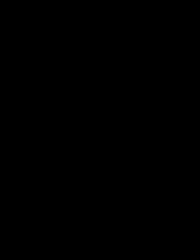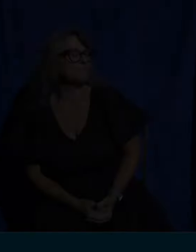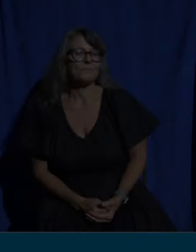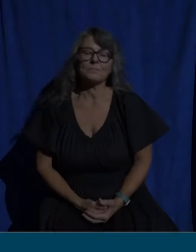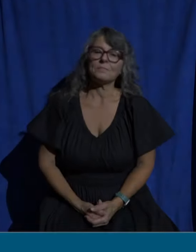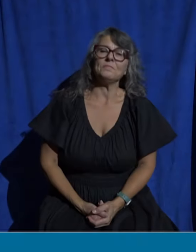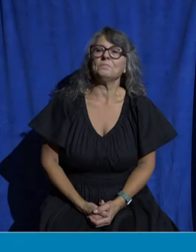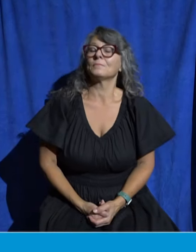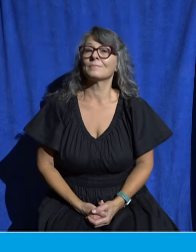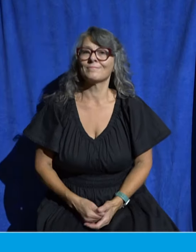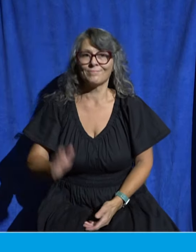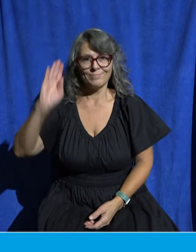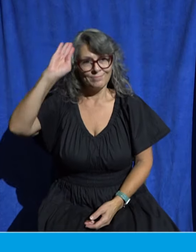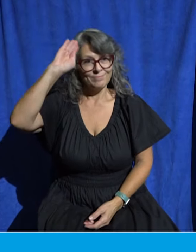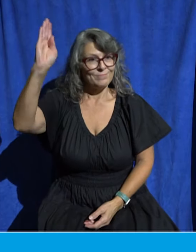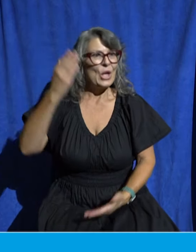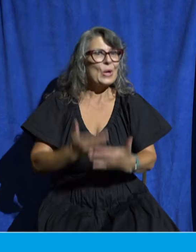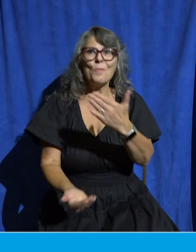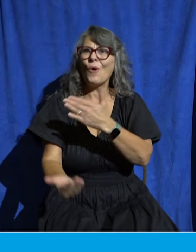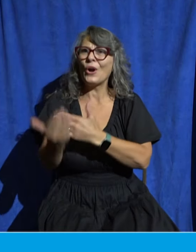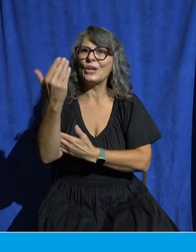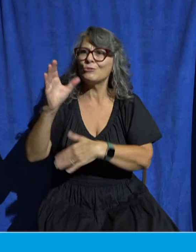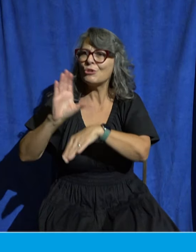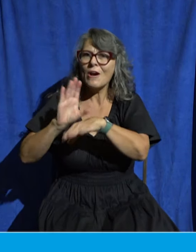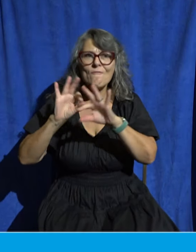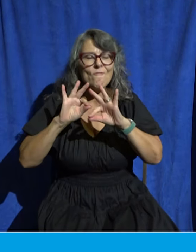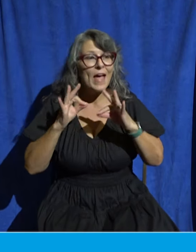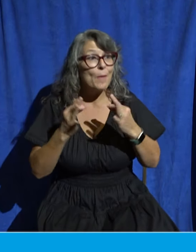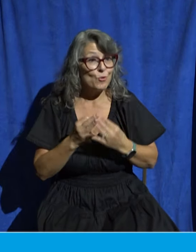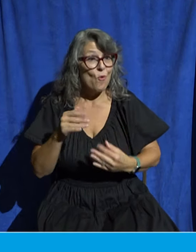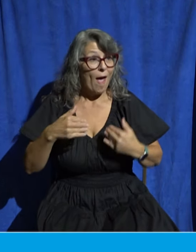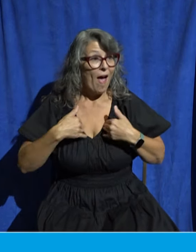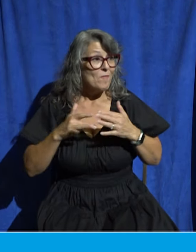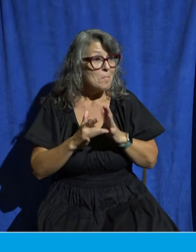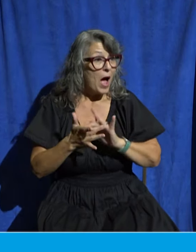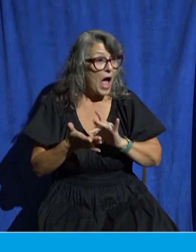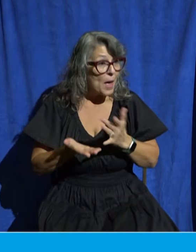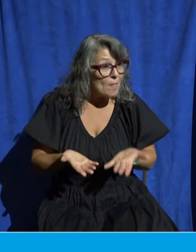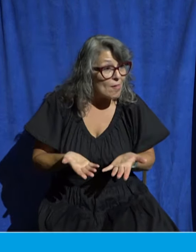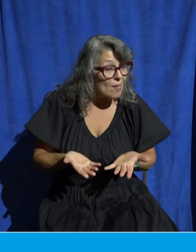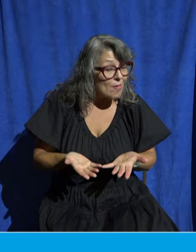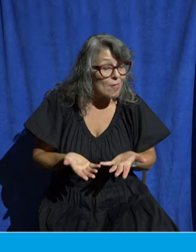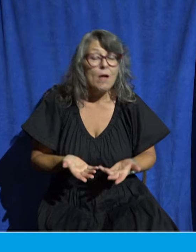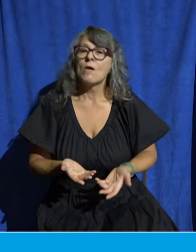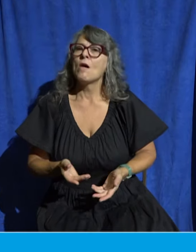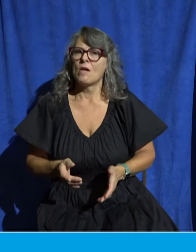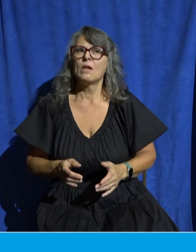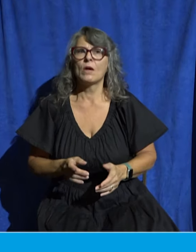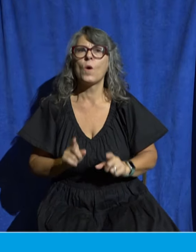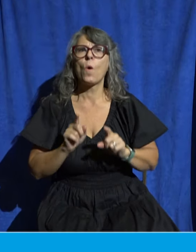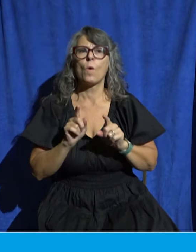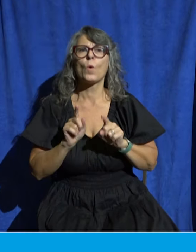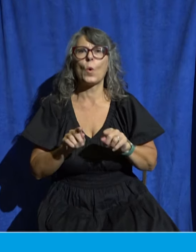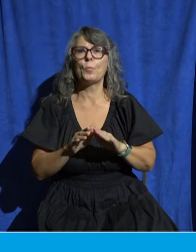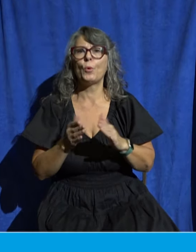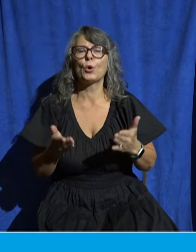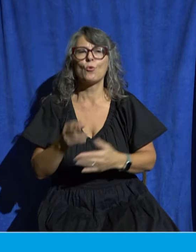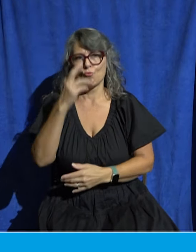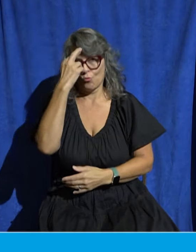All right, good morning, church family. If you've got a Bible nearby, I want you to go ahead and meet me in Romans 12. Feel free to use the table of